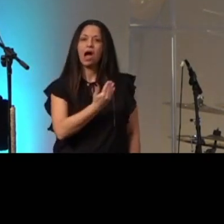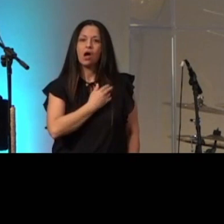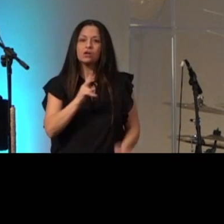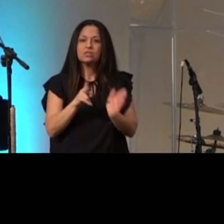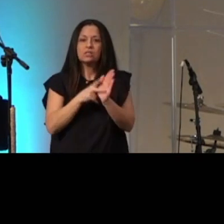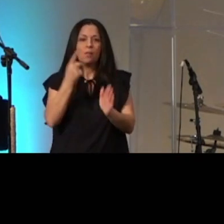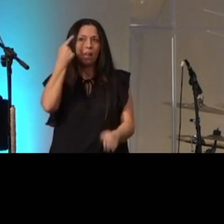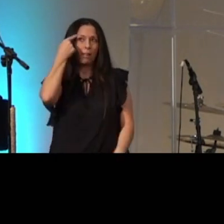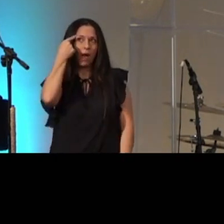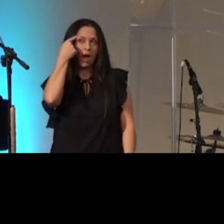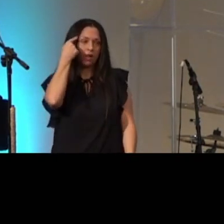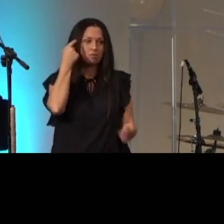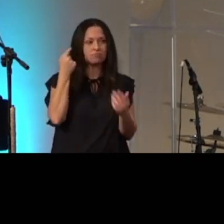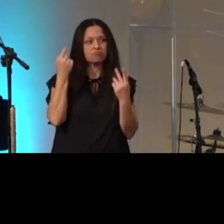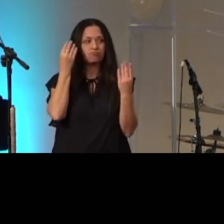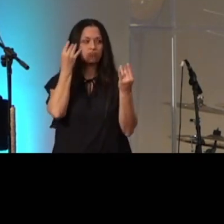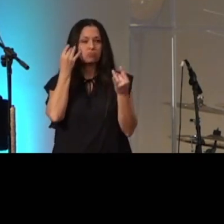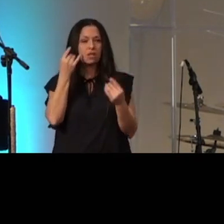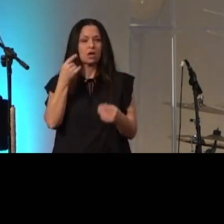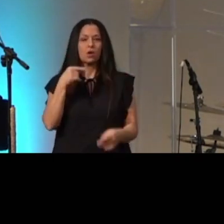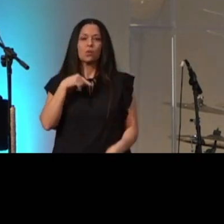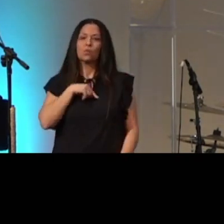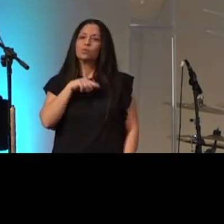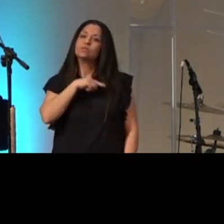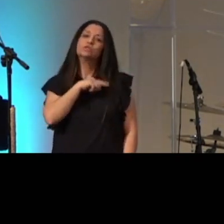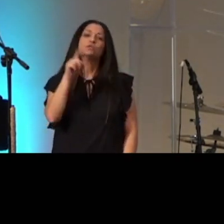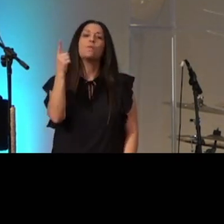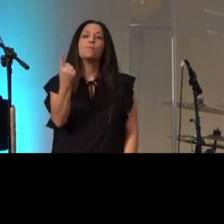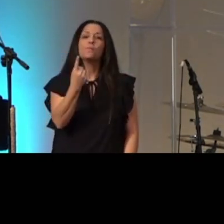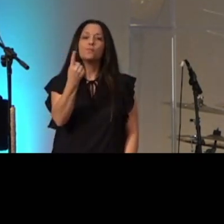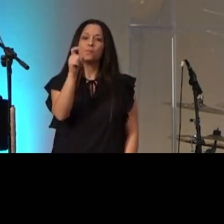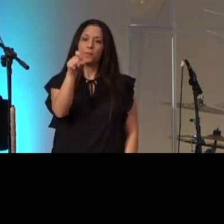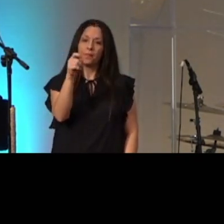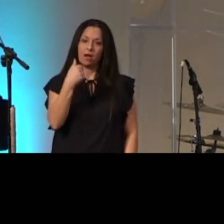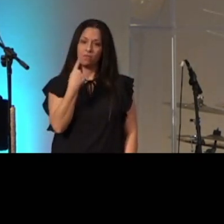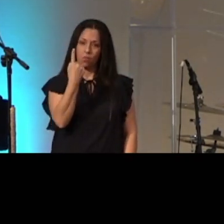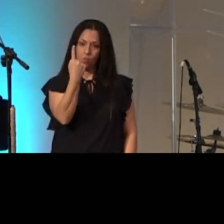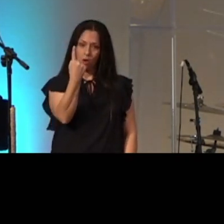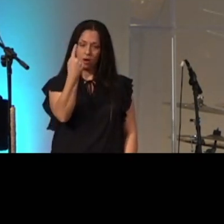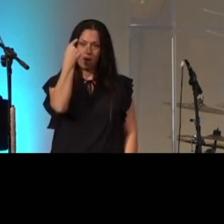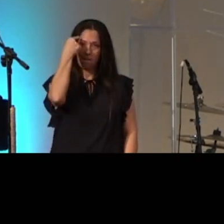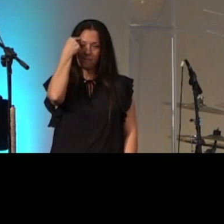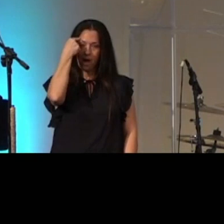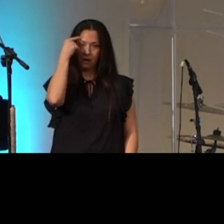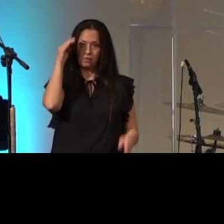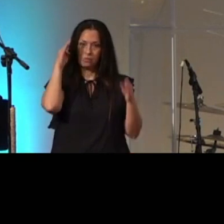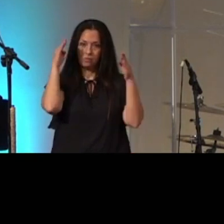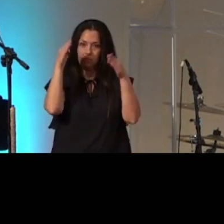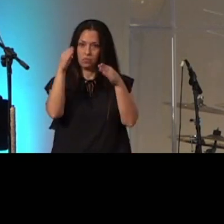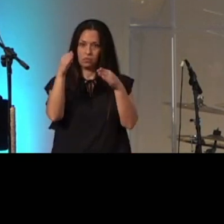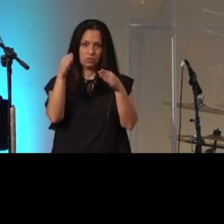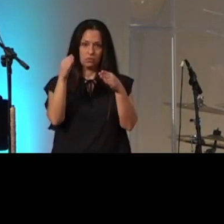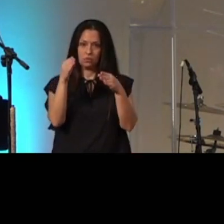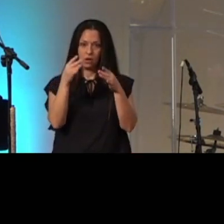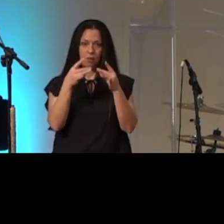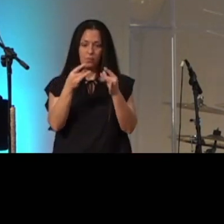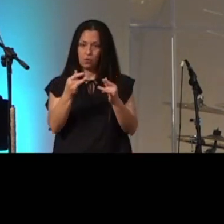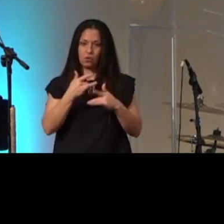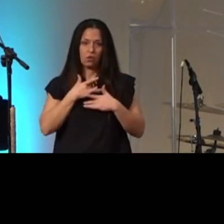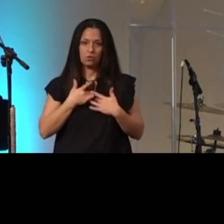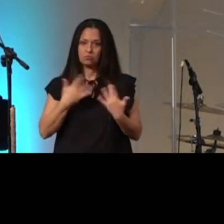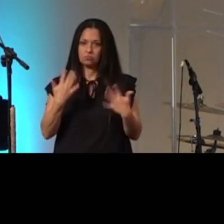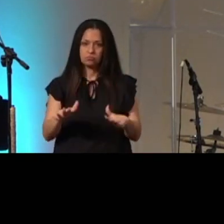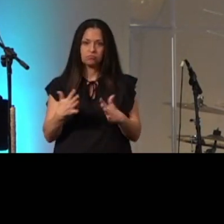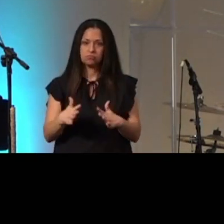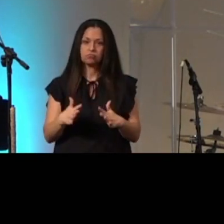that we are to have single mindedness and so when james says you men of double heart are double mindedness